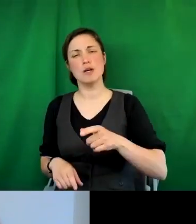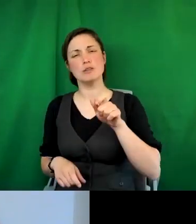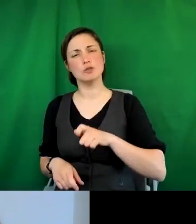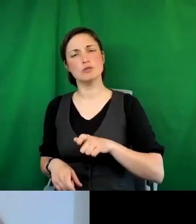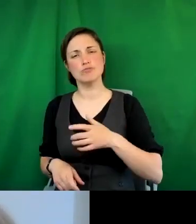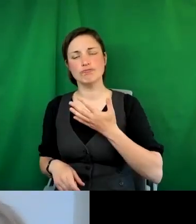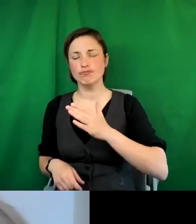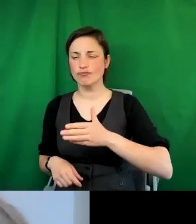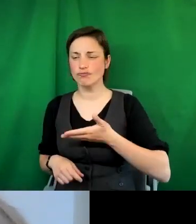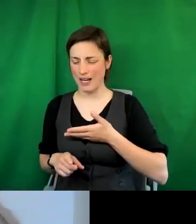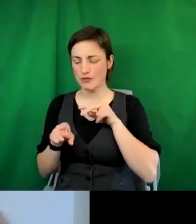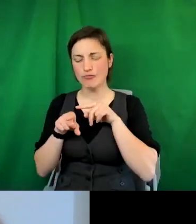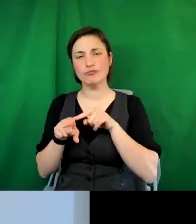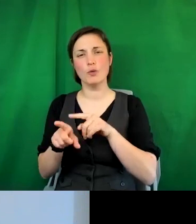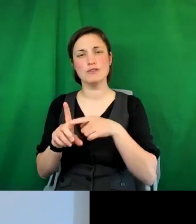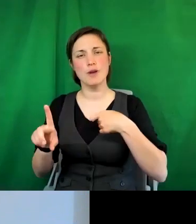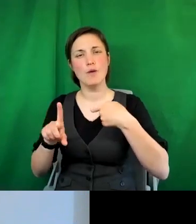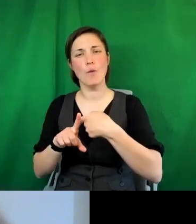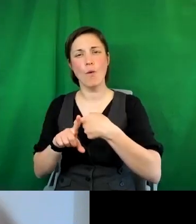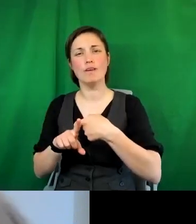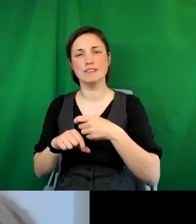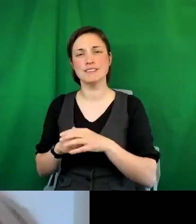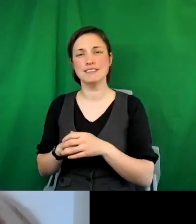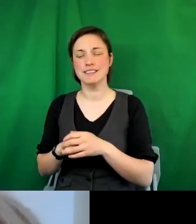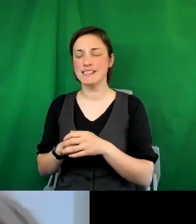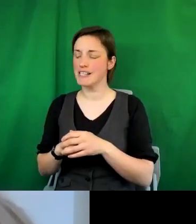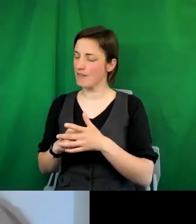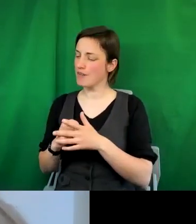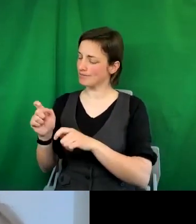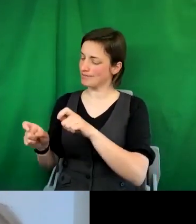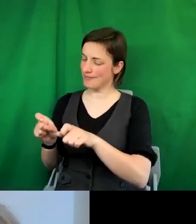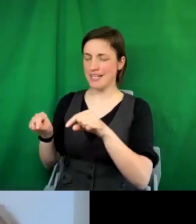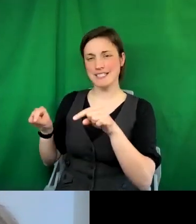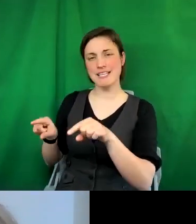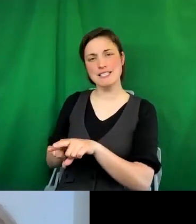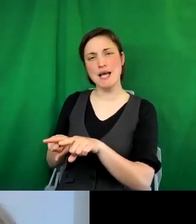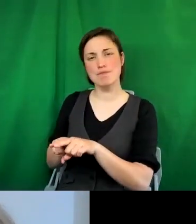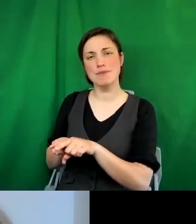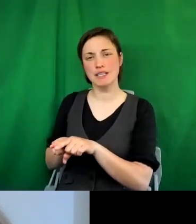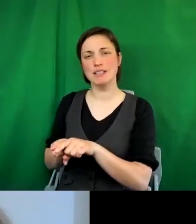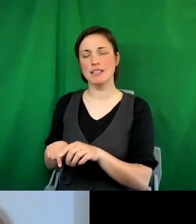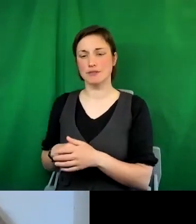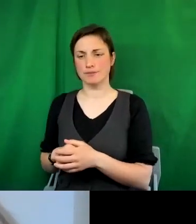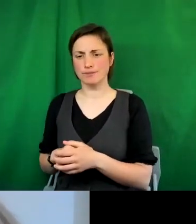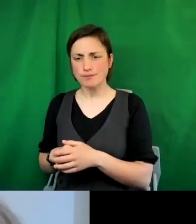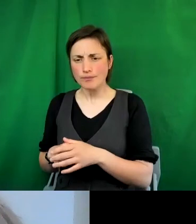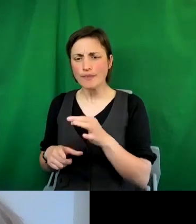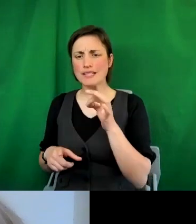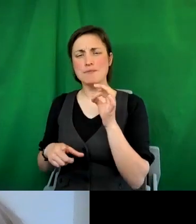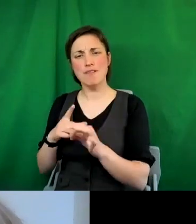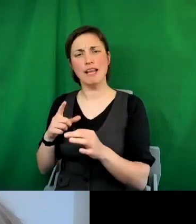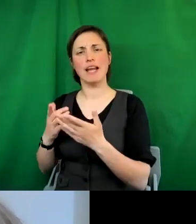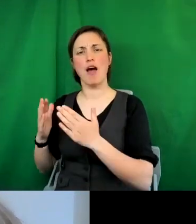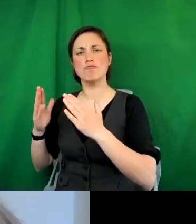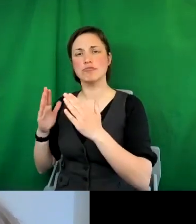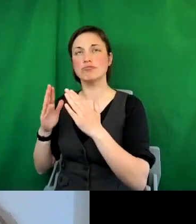issues faced by some of our citizens, particularly in the development of our Poverty Truth Commission. So we've got lots of